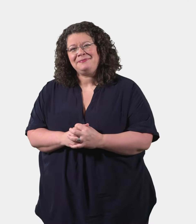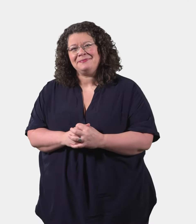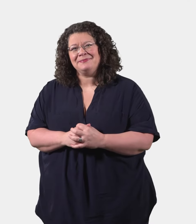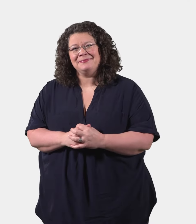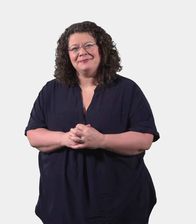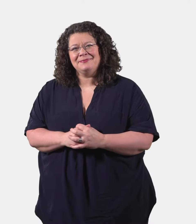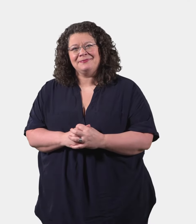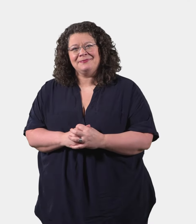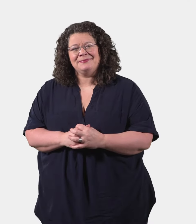box.